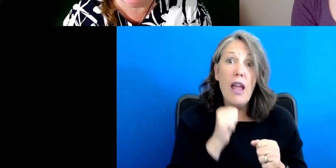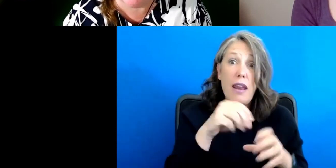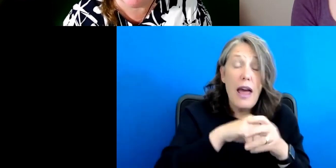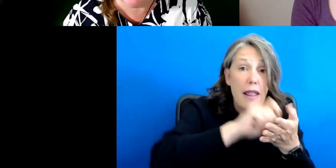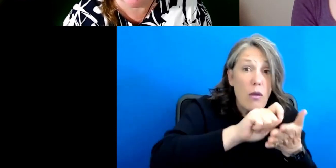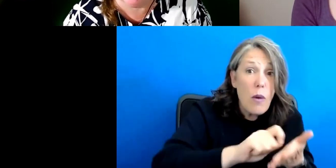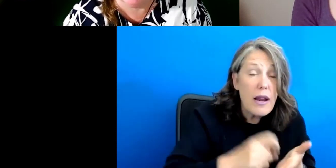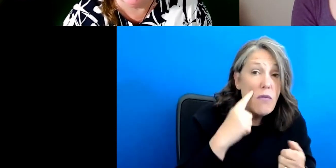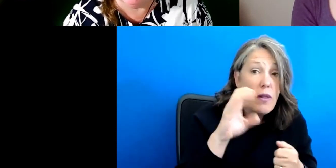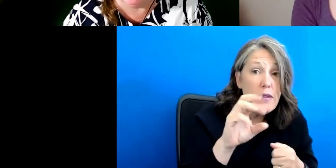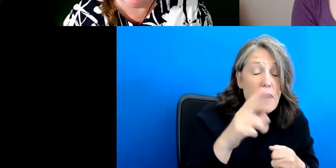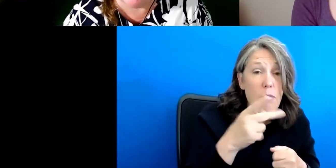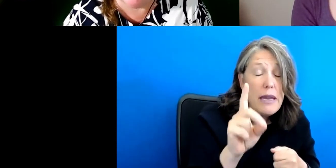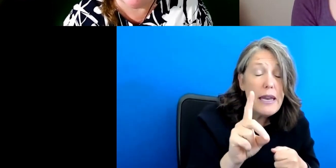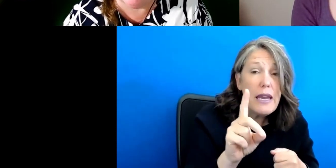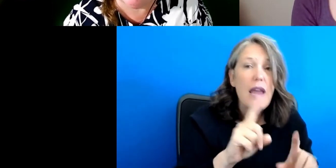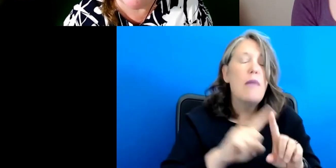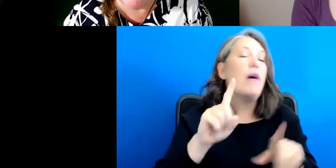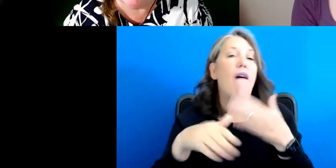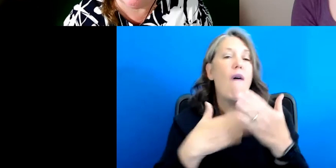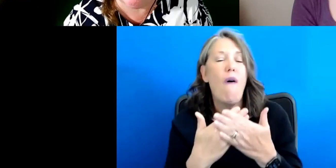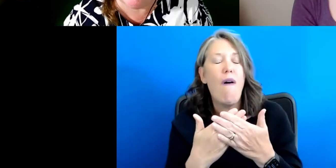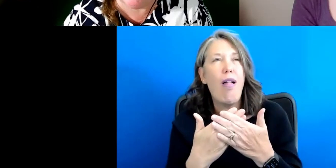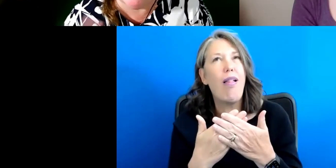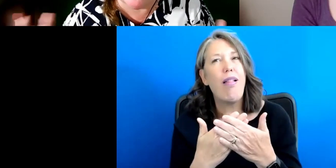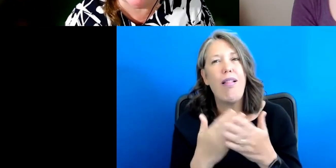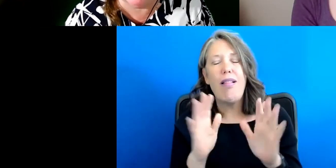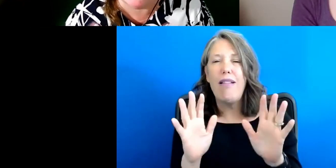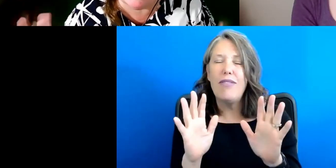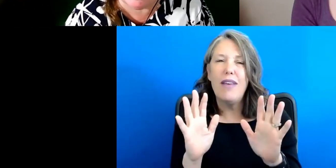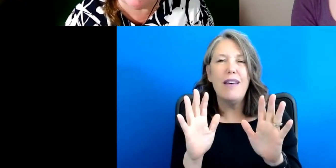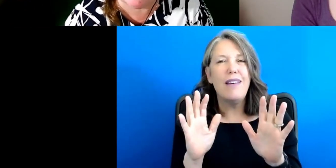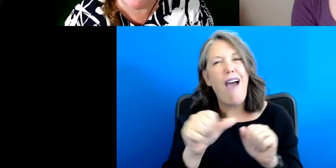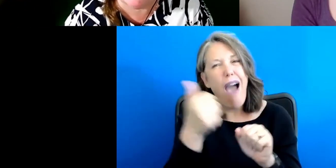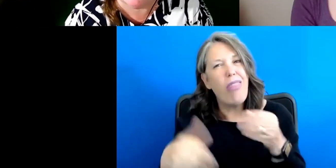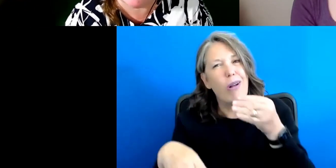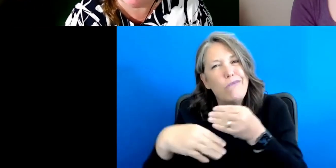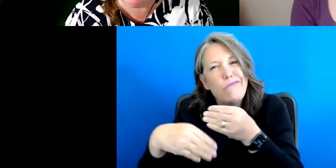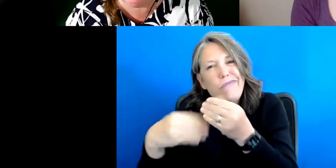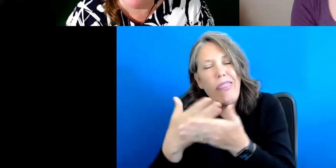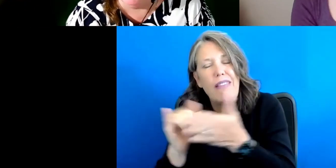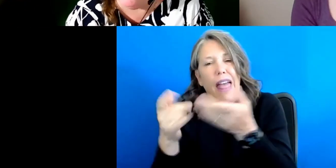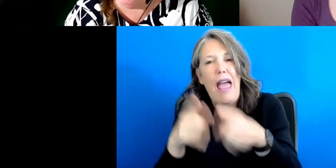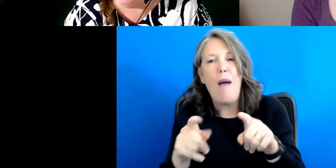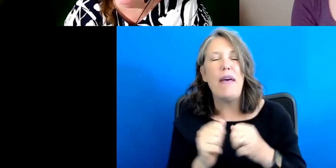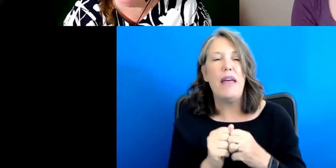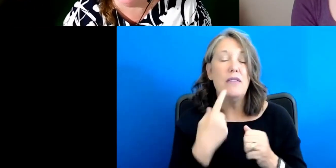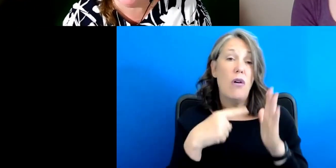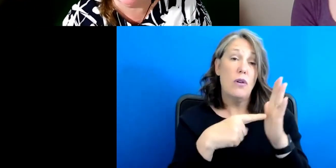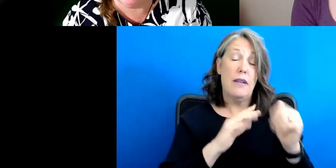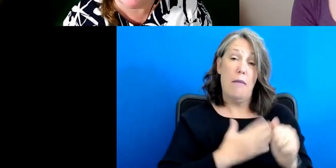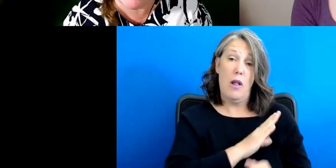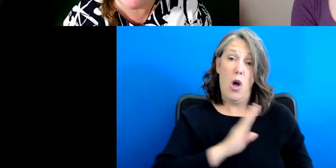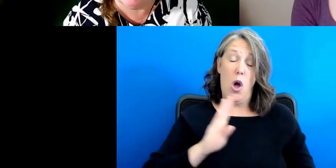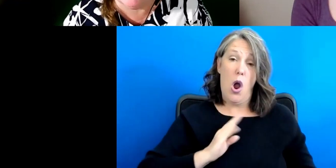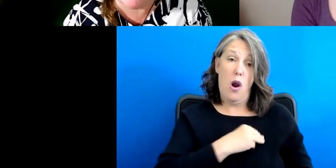the CRPD, but all of the, um, peripheral things that happen. So for example, our board member,